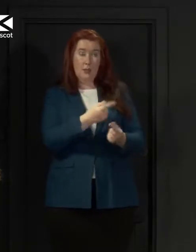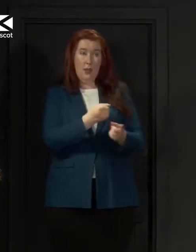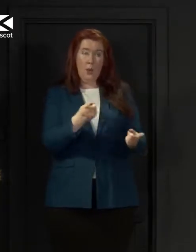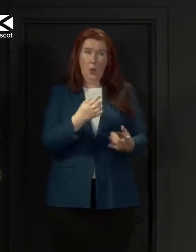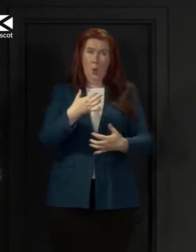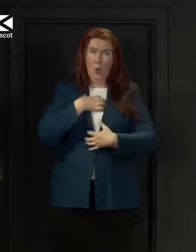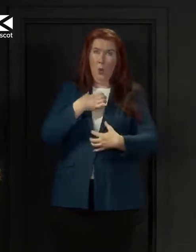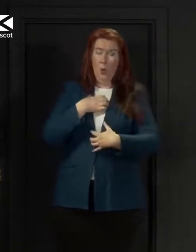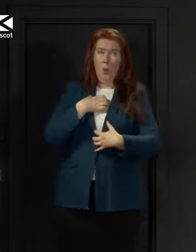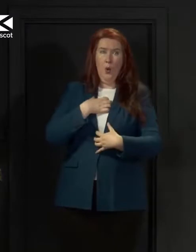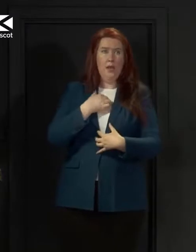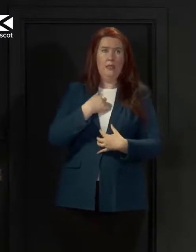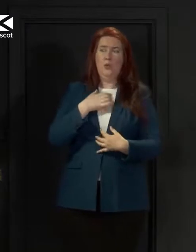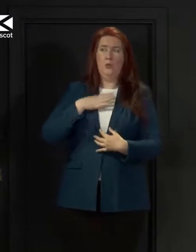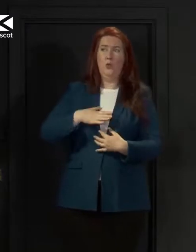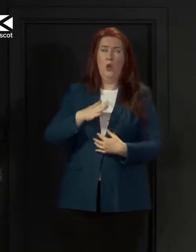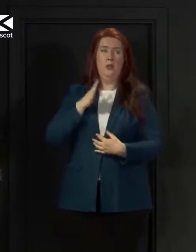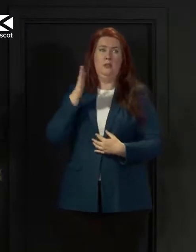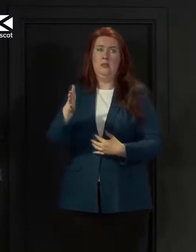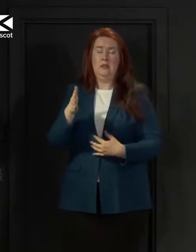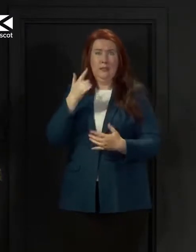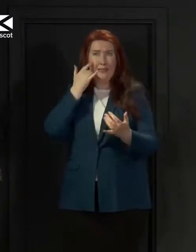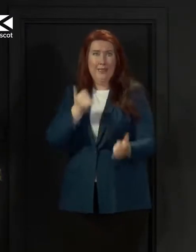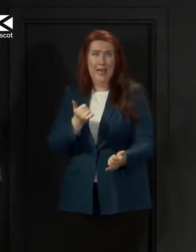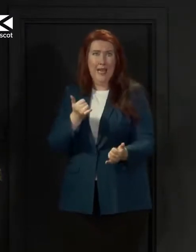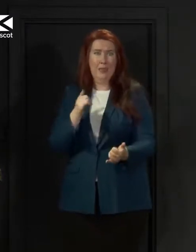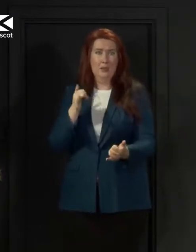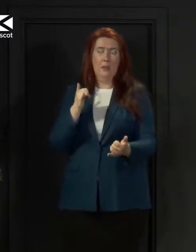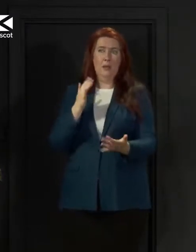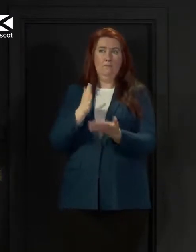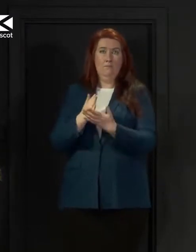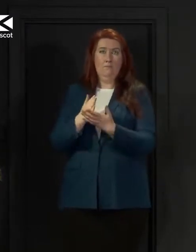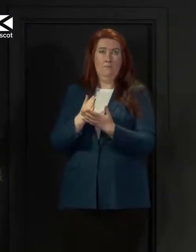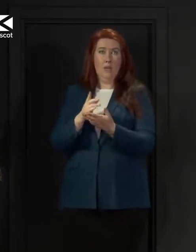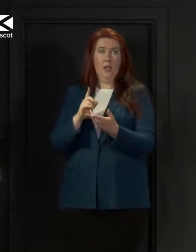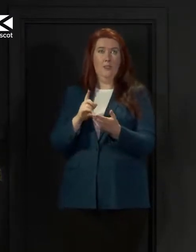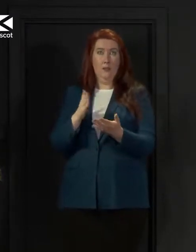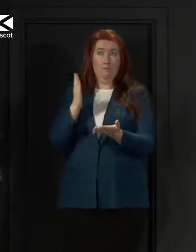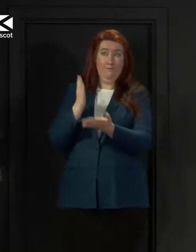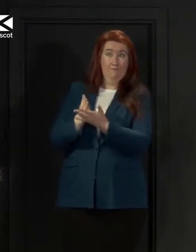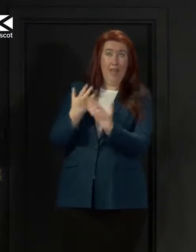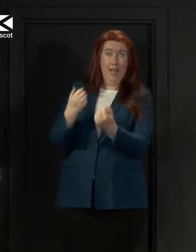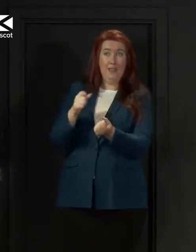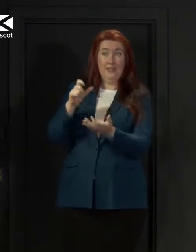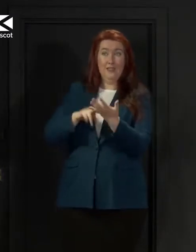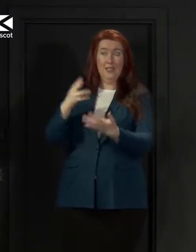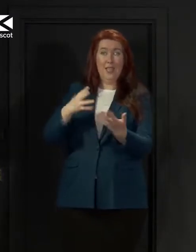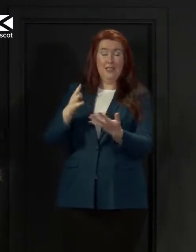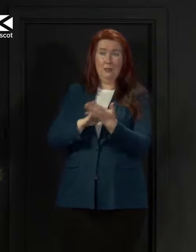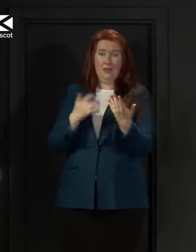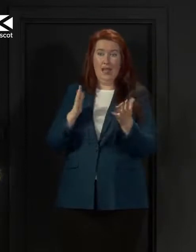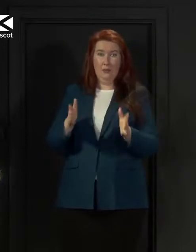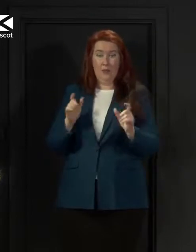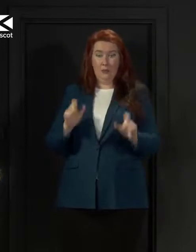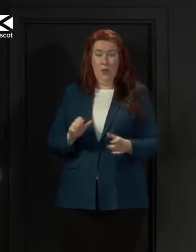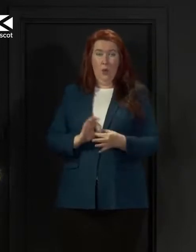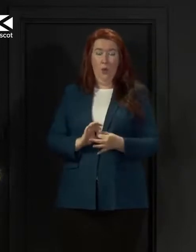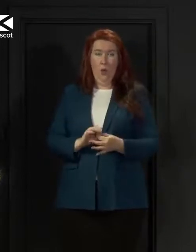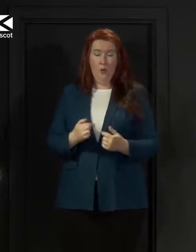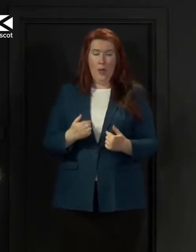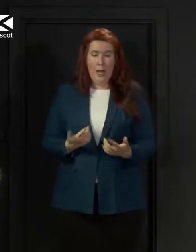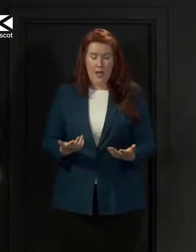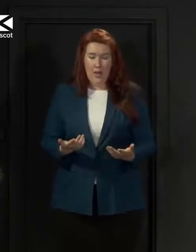of undertaking a test in case it proved positive and they should stay at home because